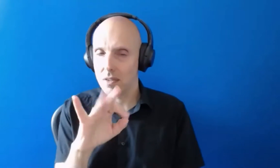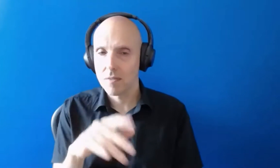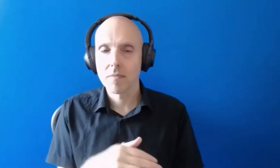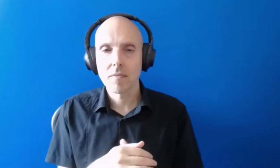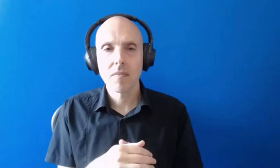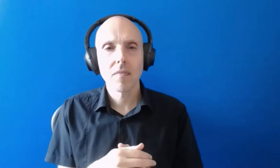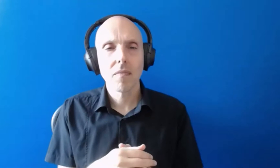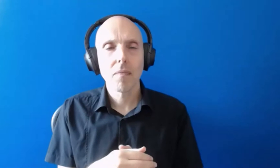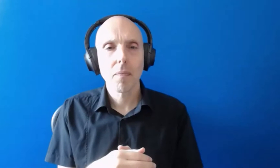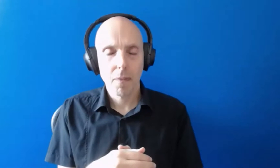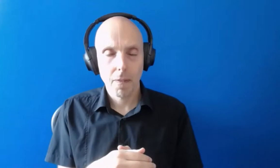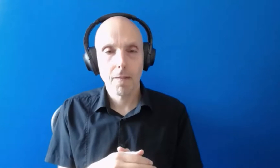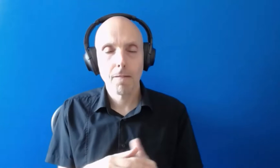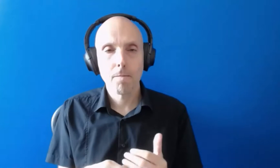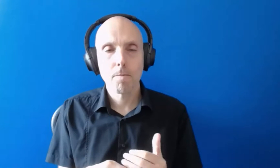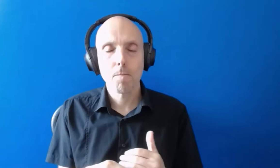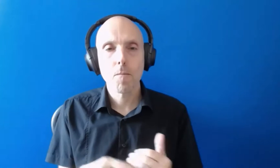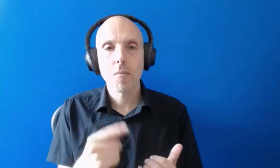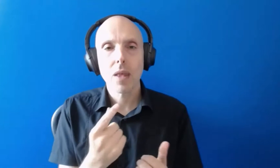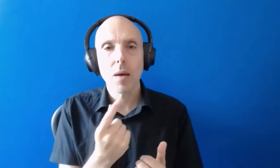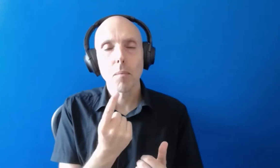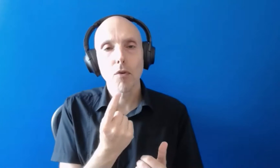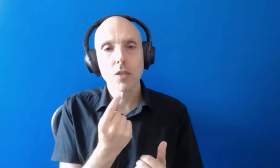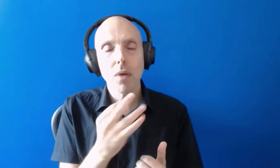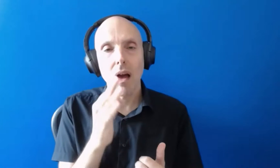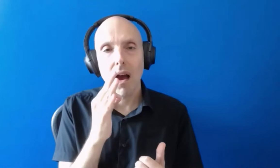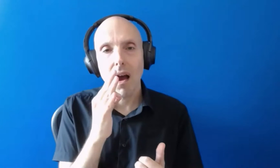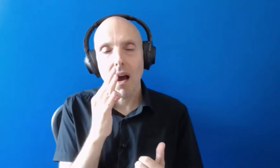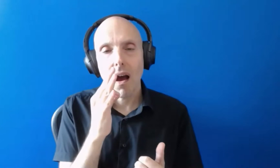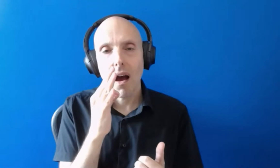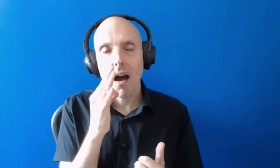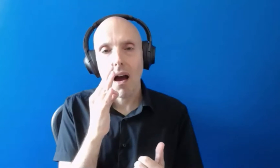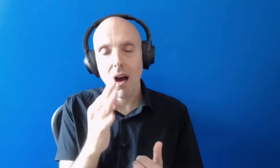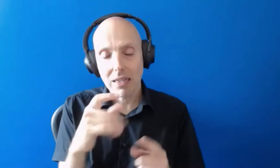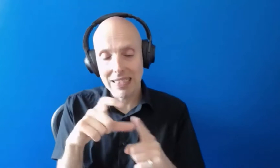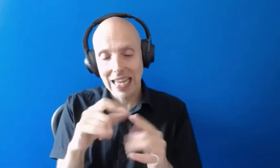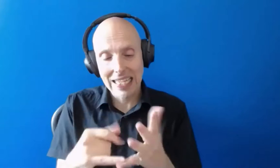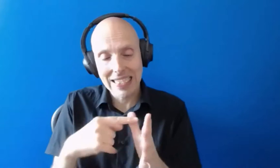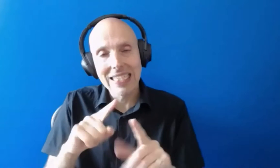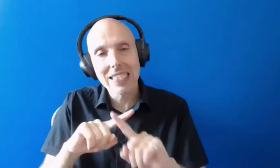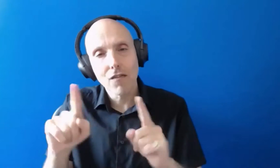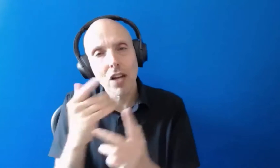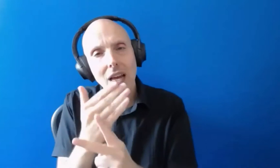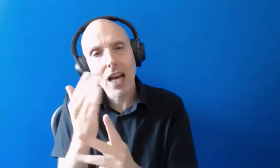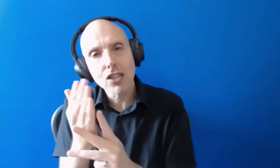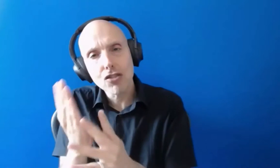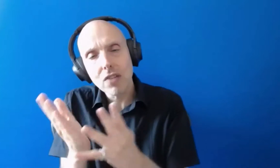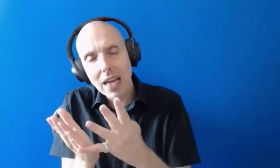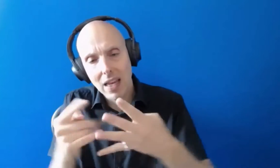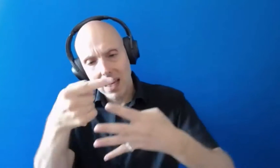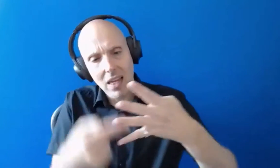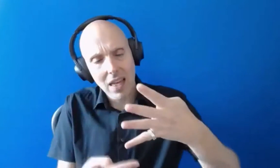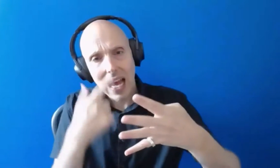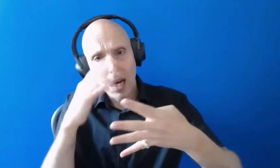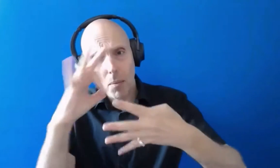is is it possible to apply for more than one category of dsa if the support is needed is that in